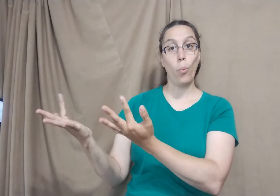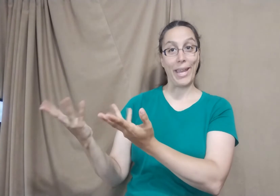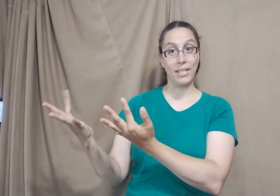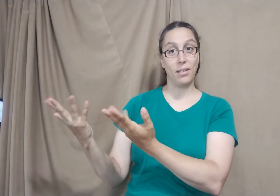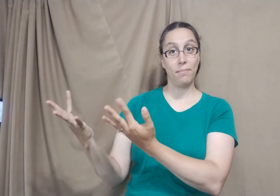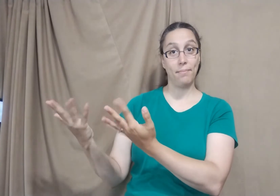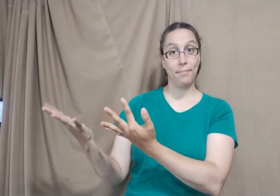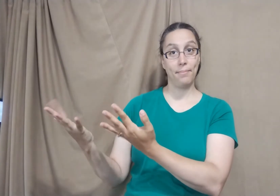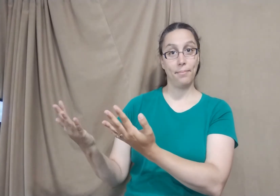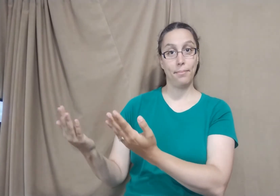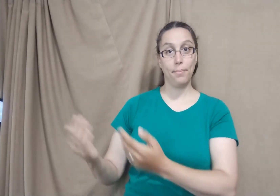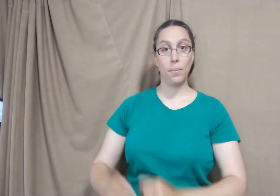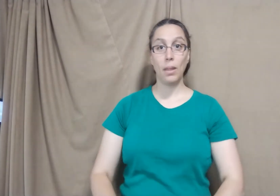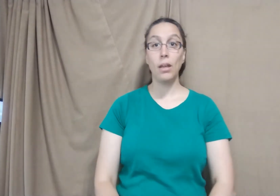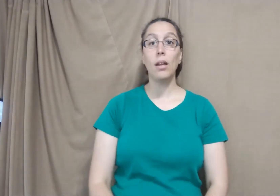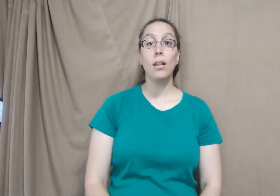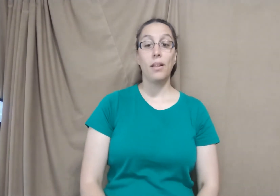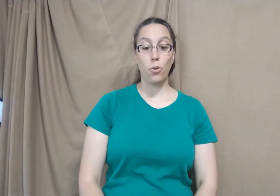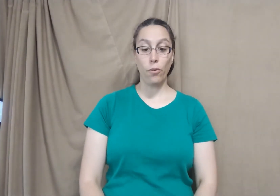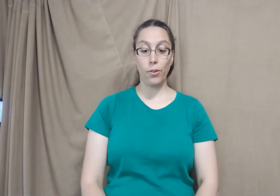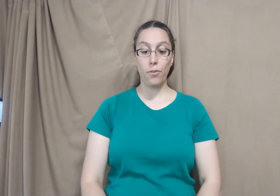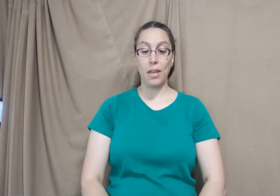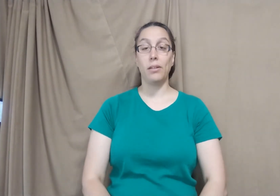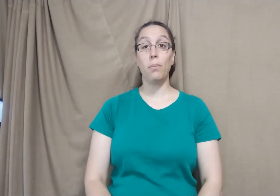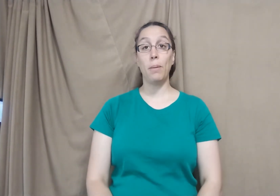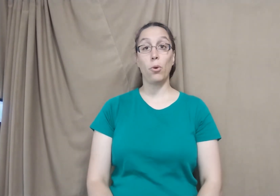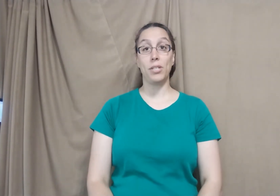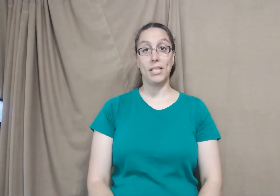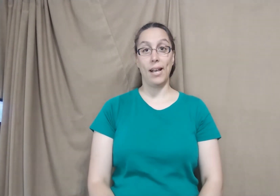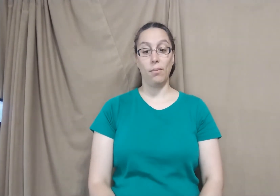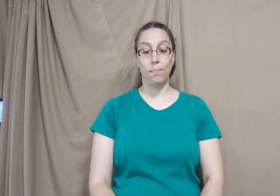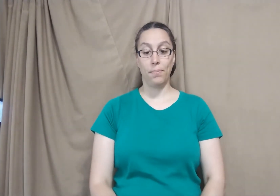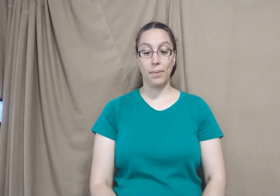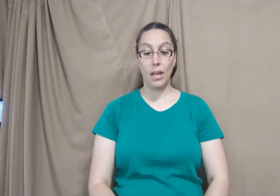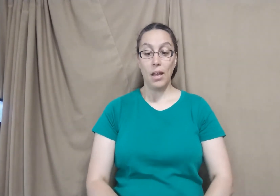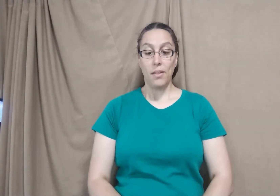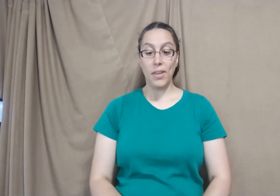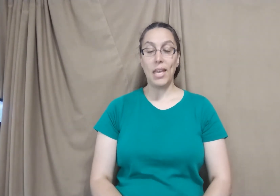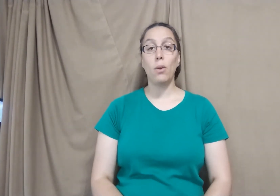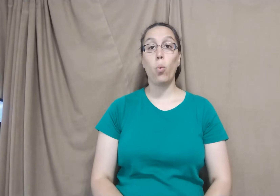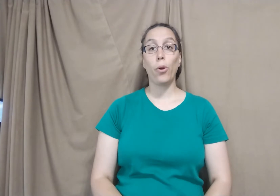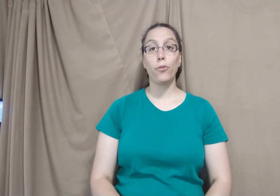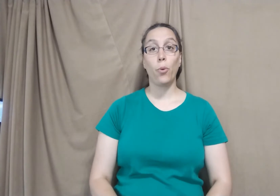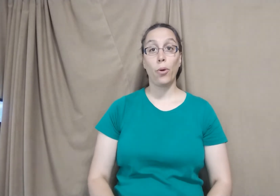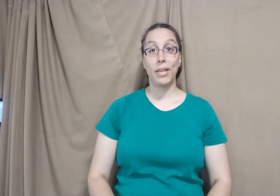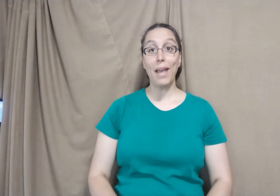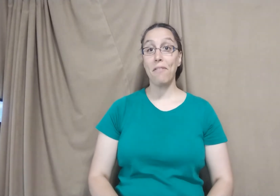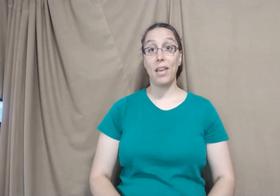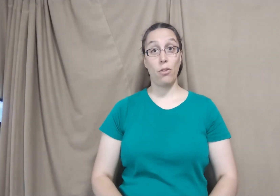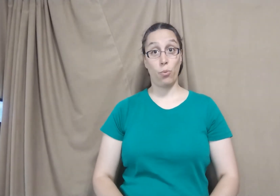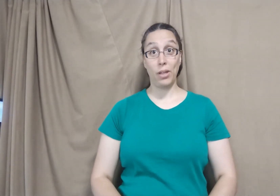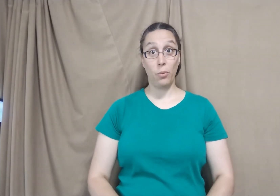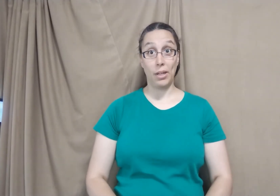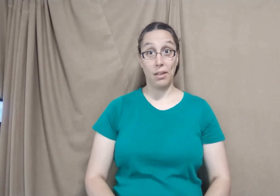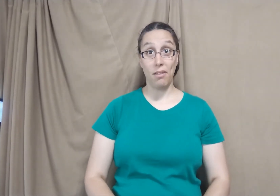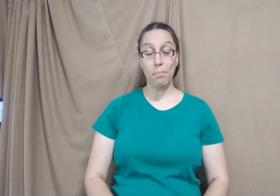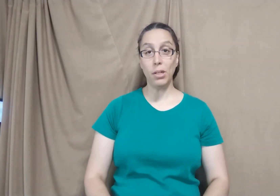wait. Let's go over those in a little bit more detail. The word for yes is really, really simple.